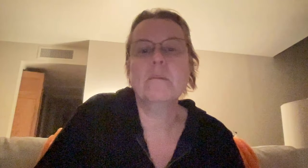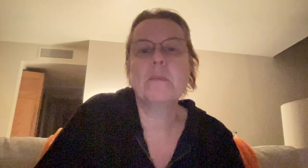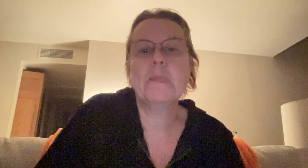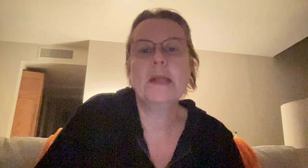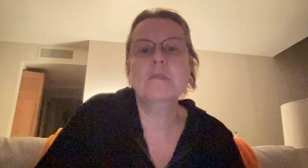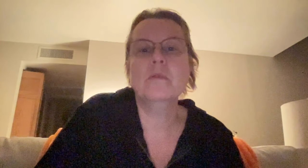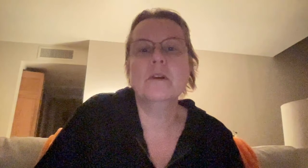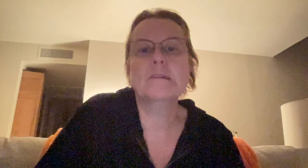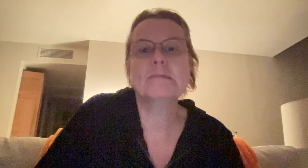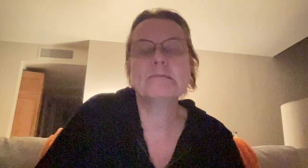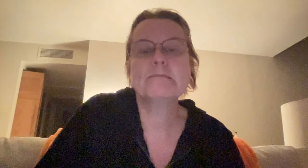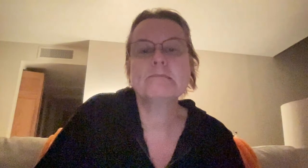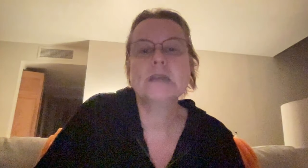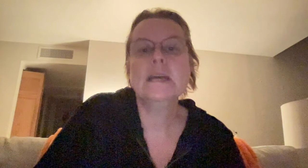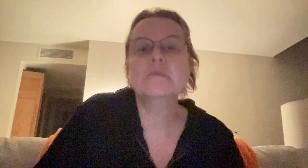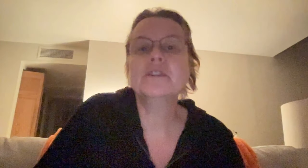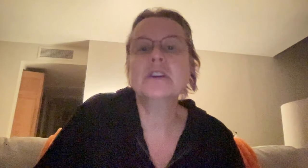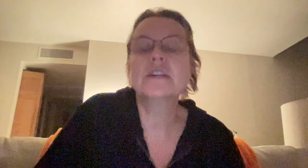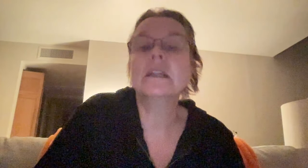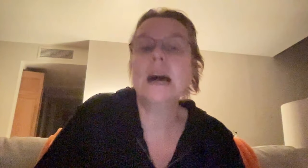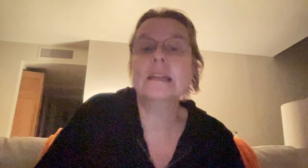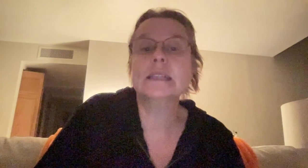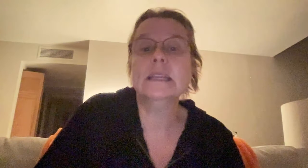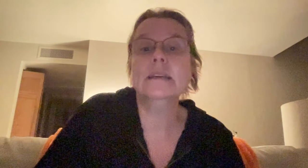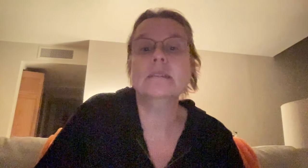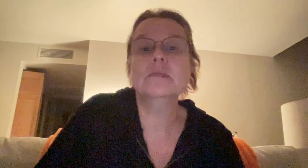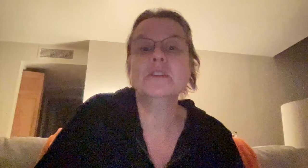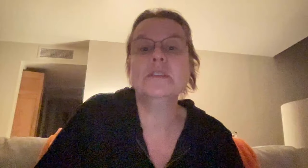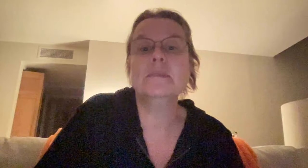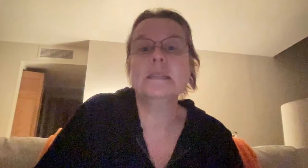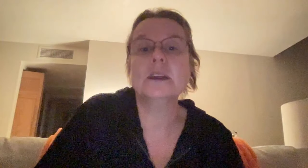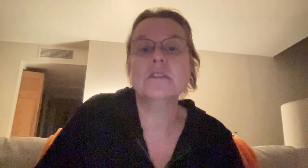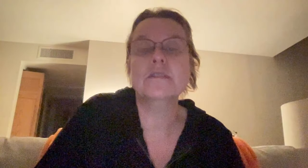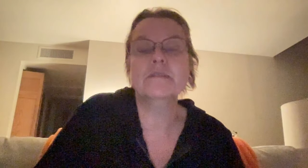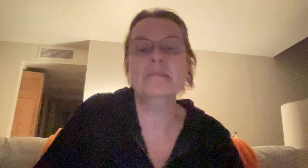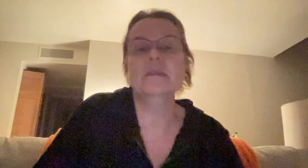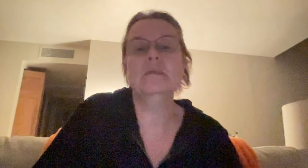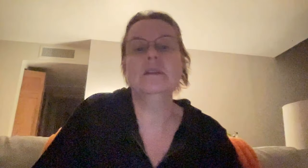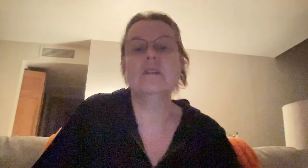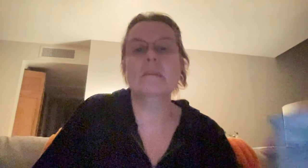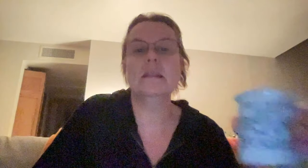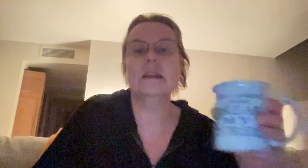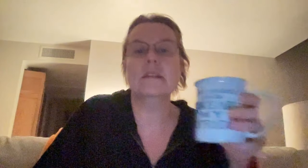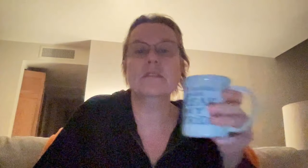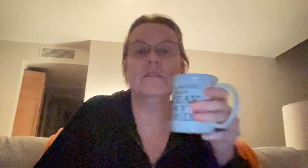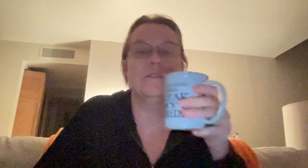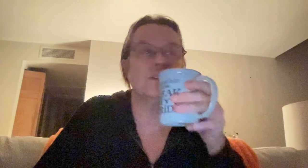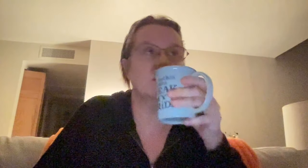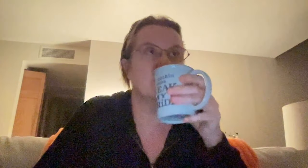anymore. And I'm sure I heard it a lot as a kid, which even makes it harder for people. You know what I mean? Like, I don't know if you've heard it.